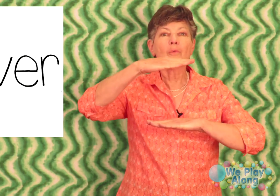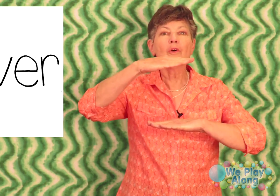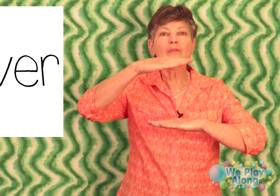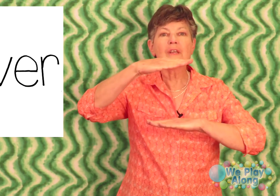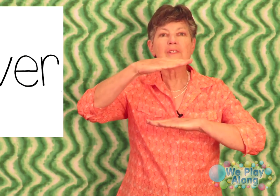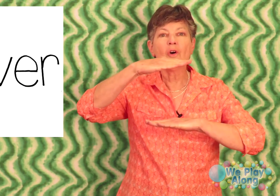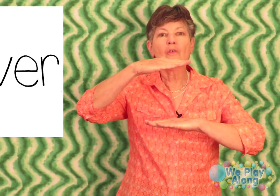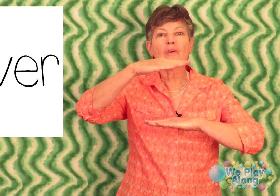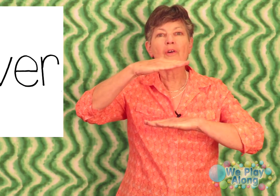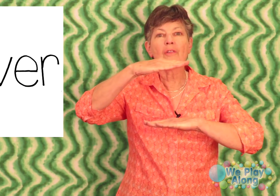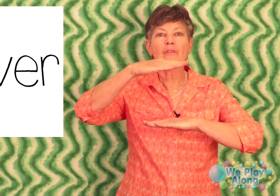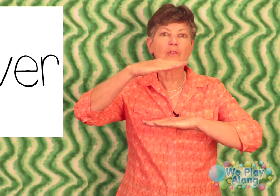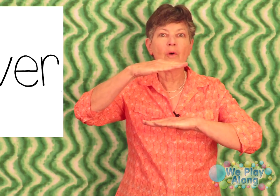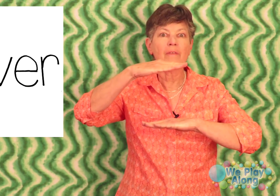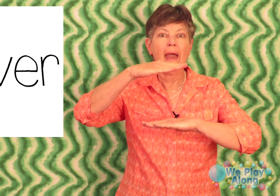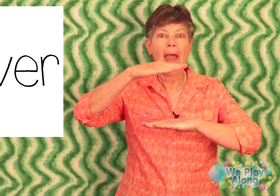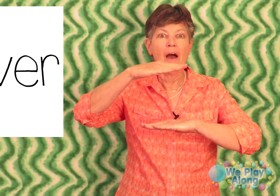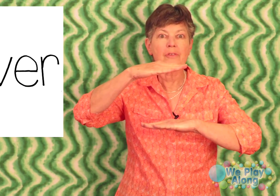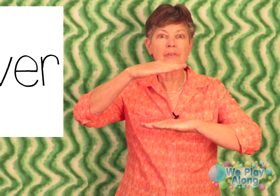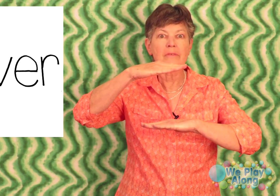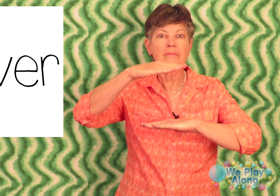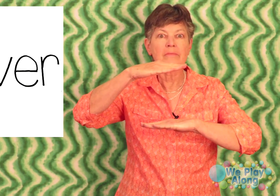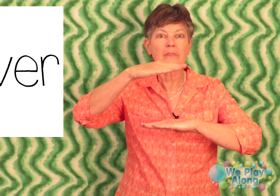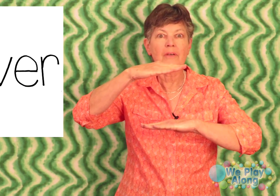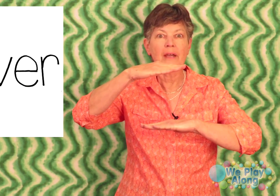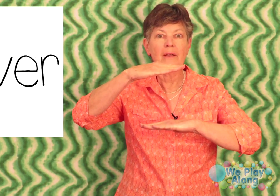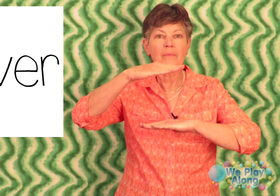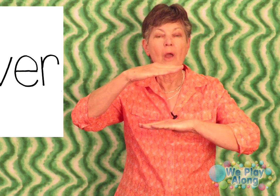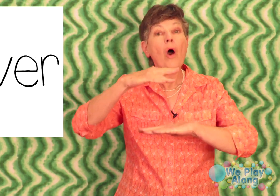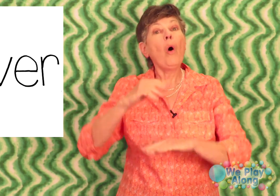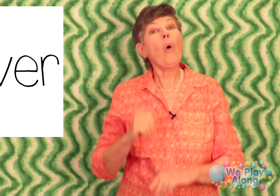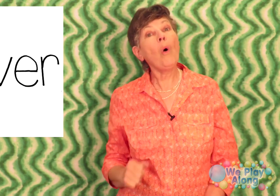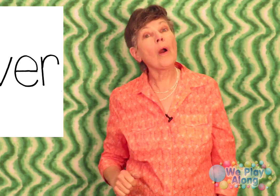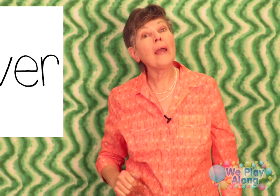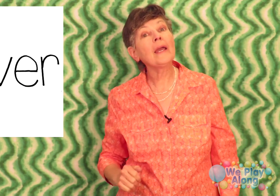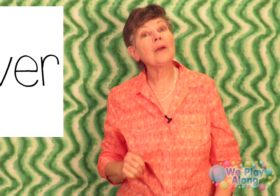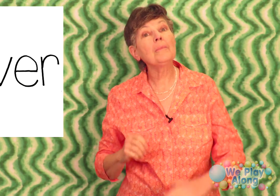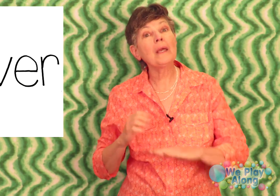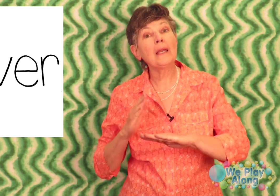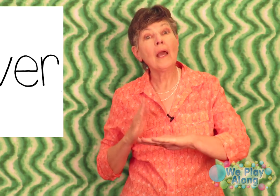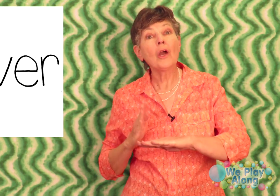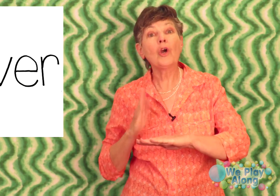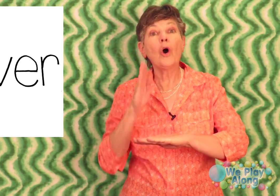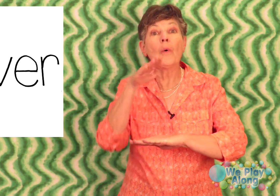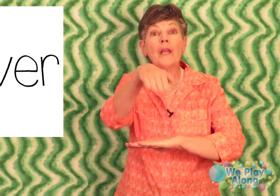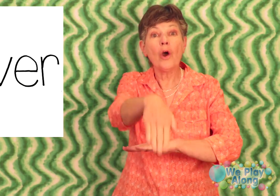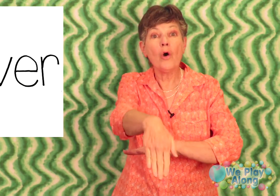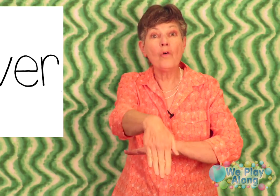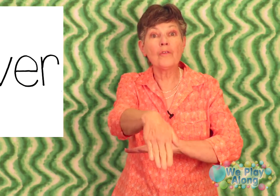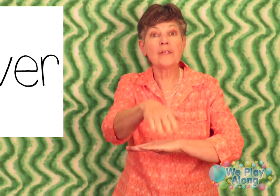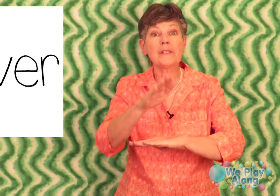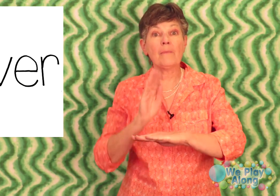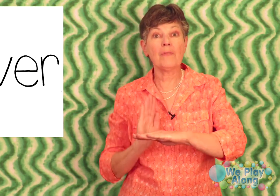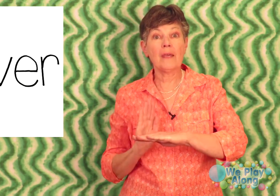roof is over the floor of the house all right or it could mean going over something